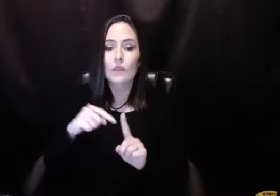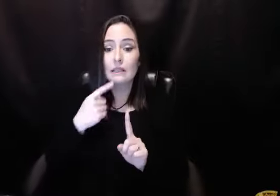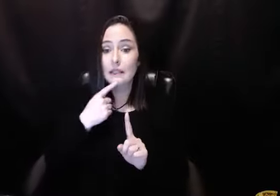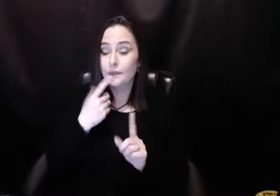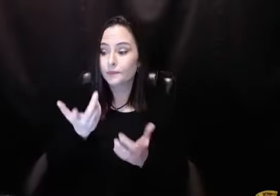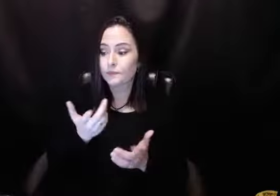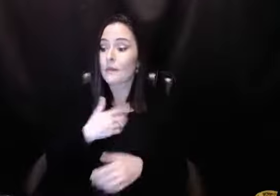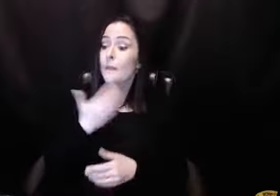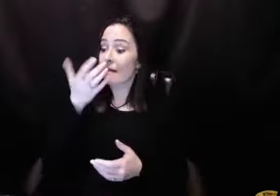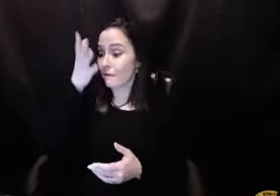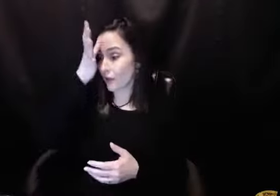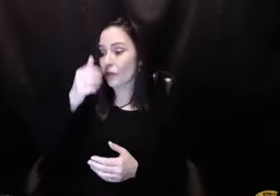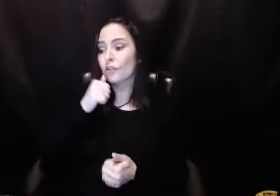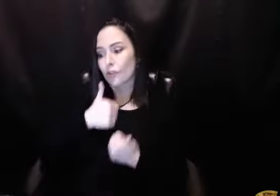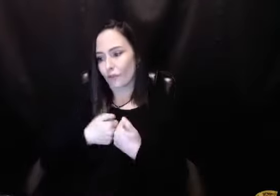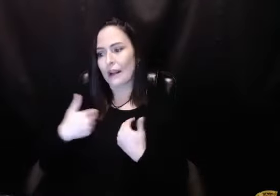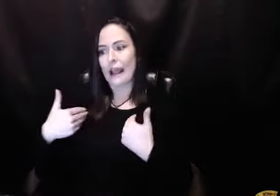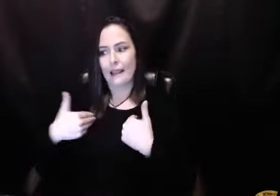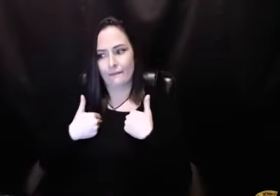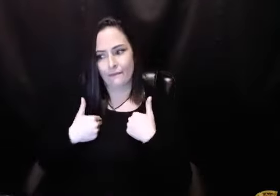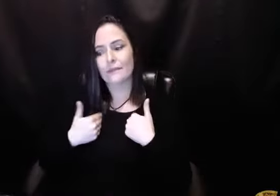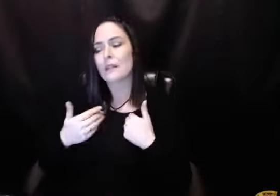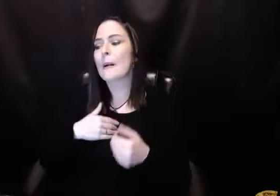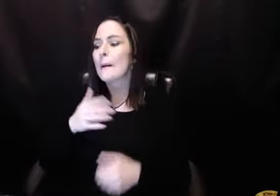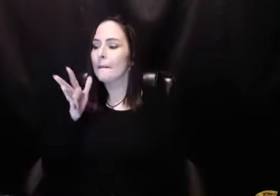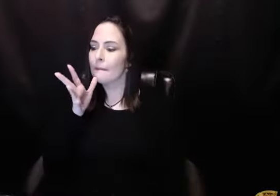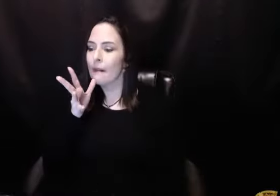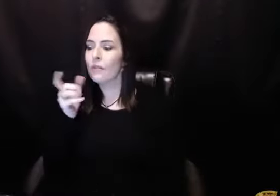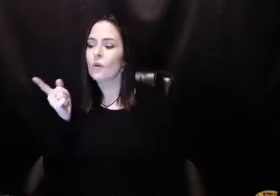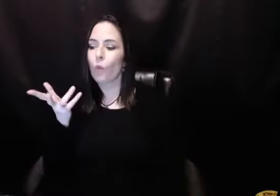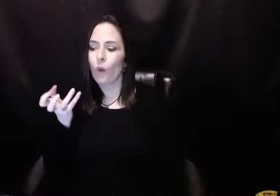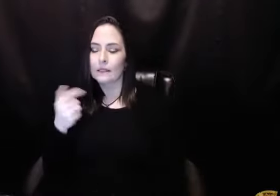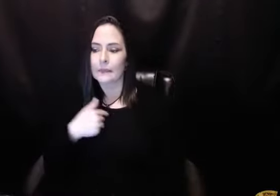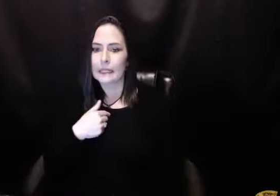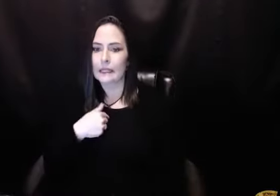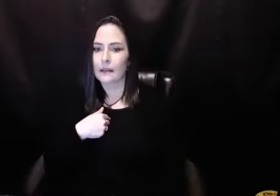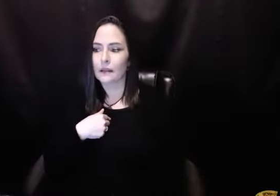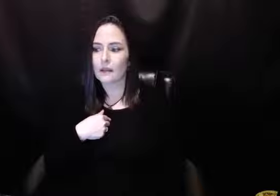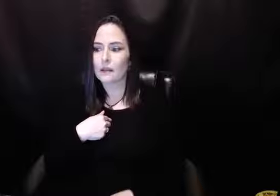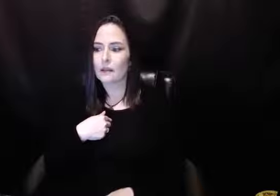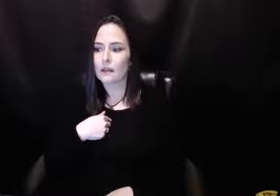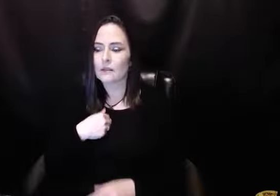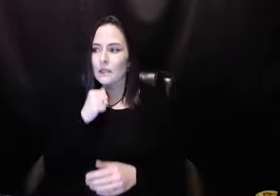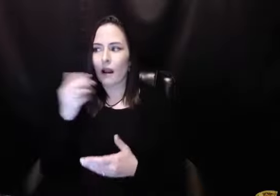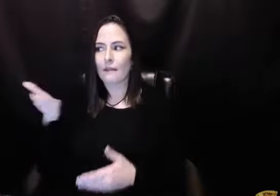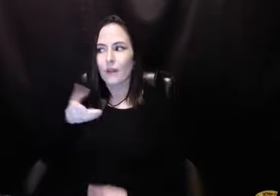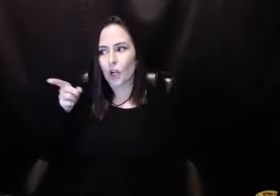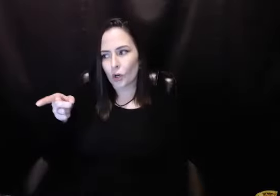not divorced, but separated. But he says, my father has a girlfriend. And so my mother wants me to be